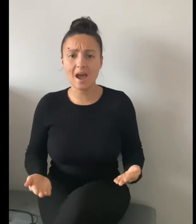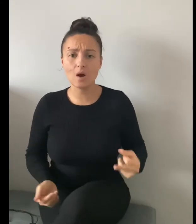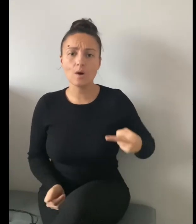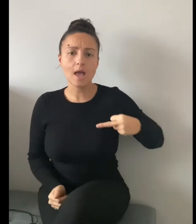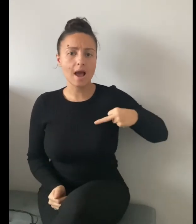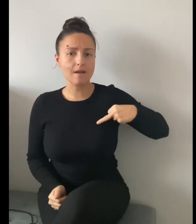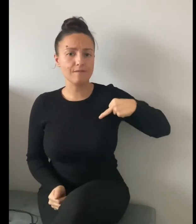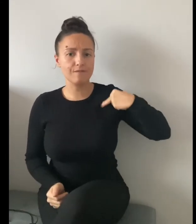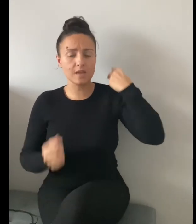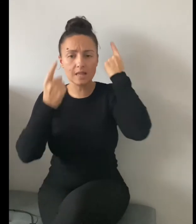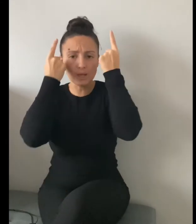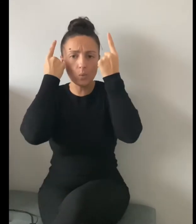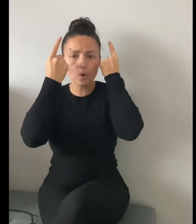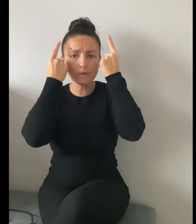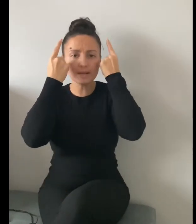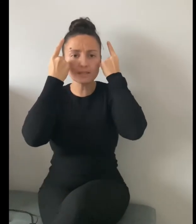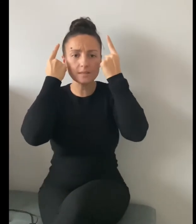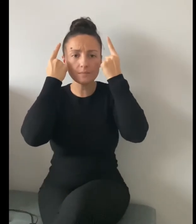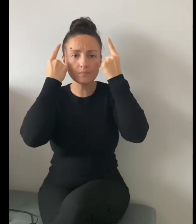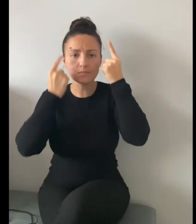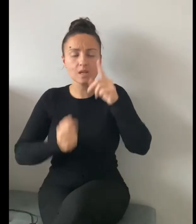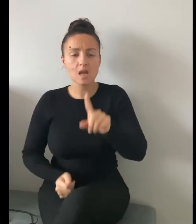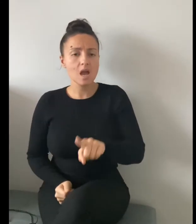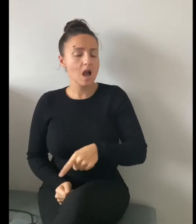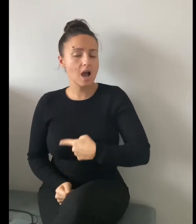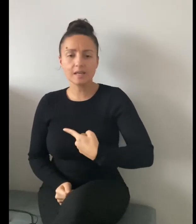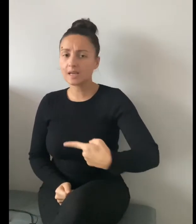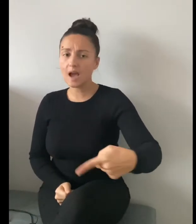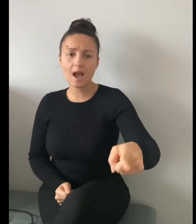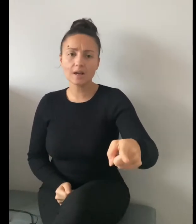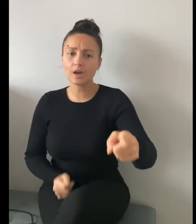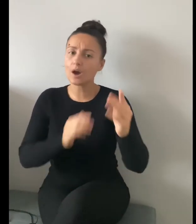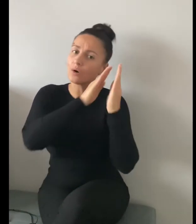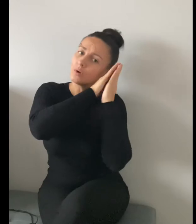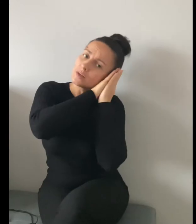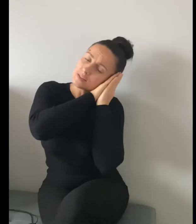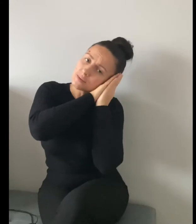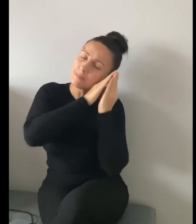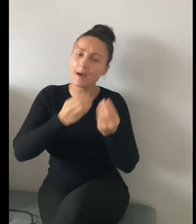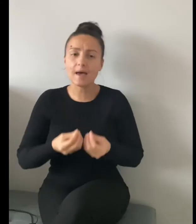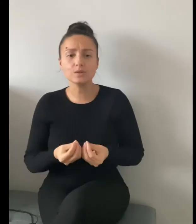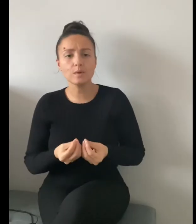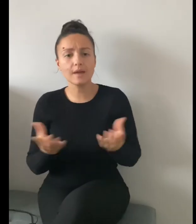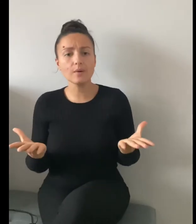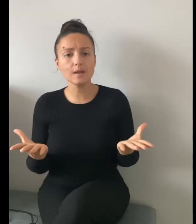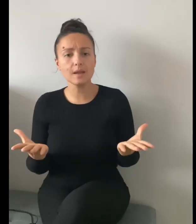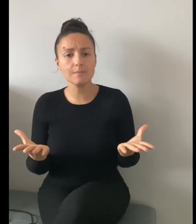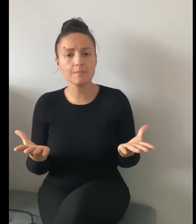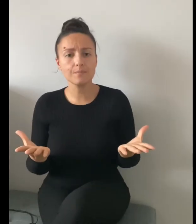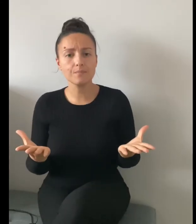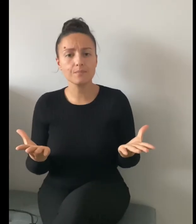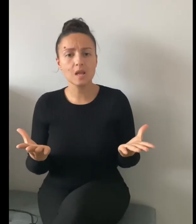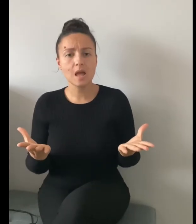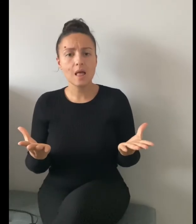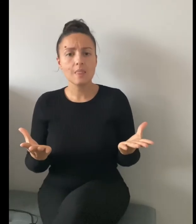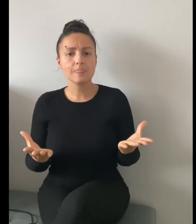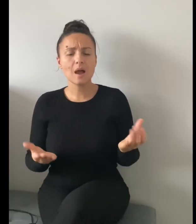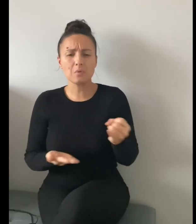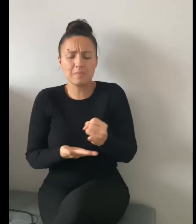I'm feeling worried. I can't go to bed without him. That would be